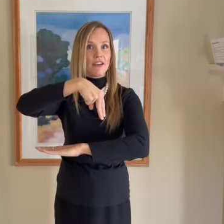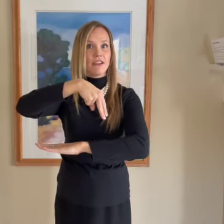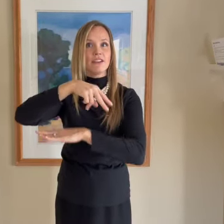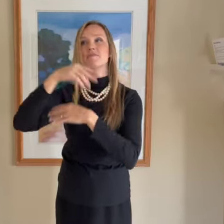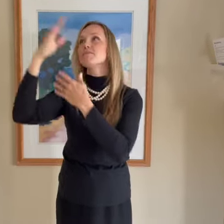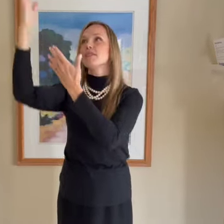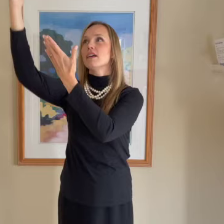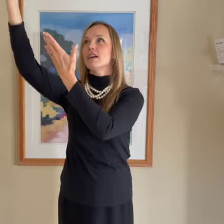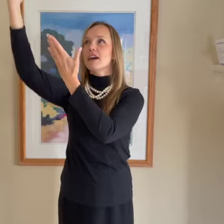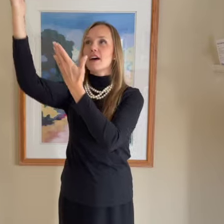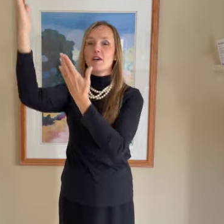Okay,